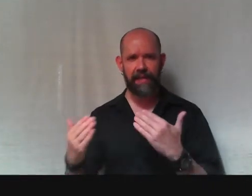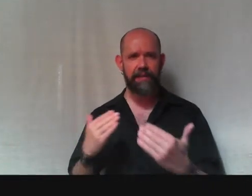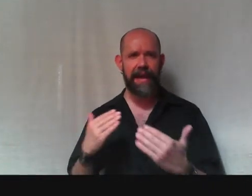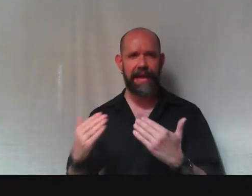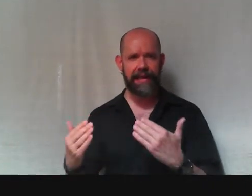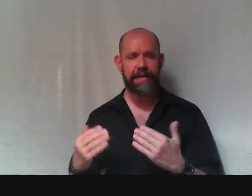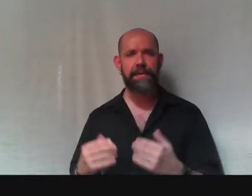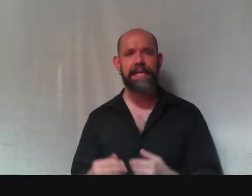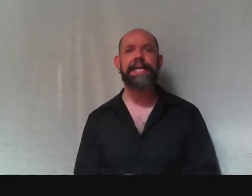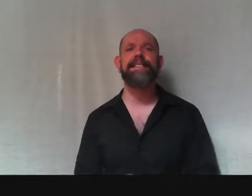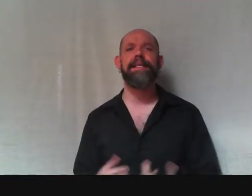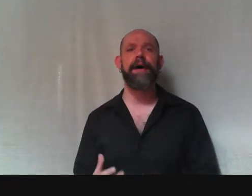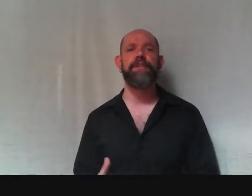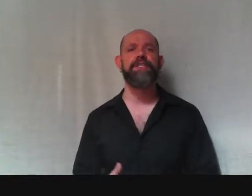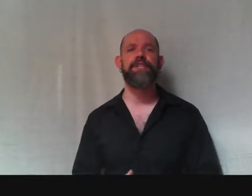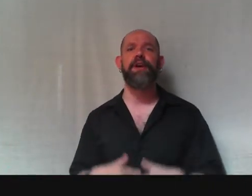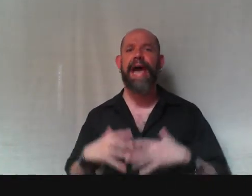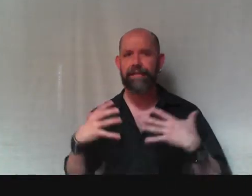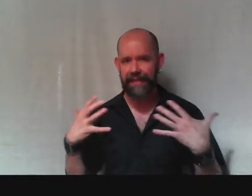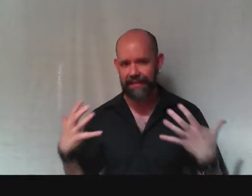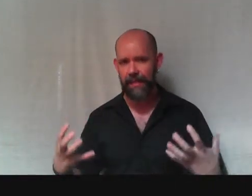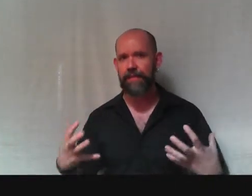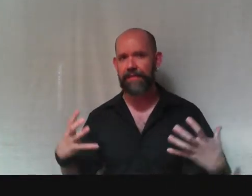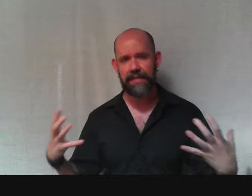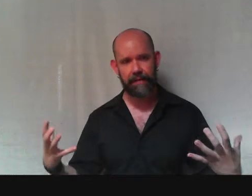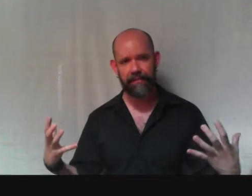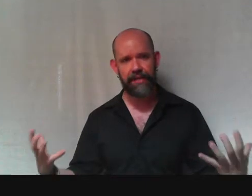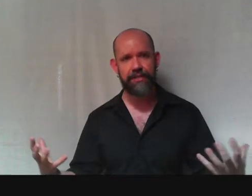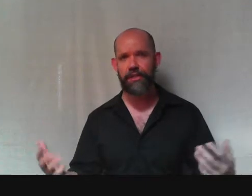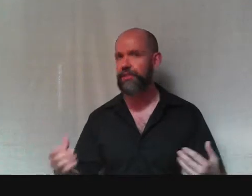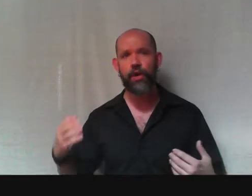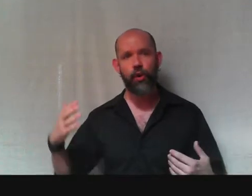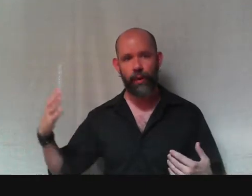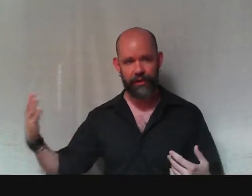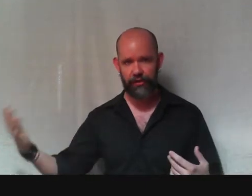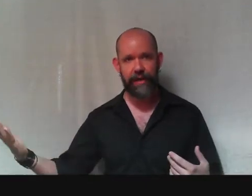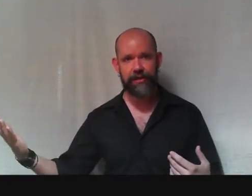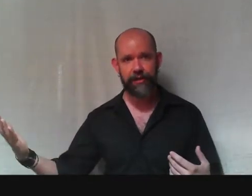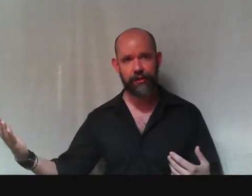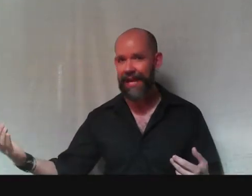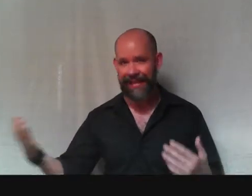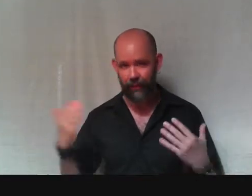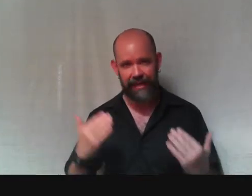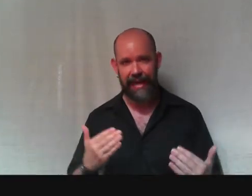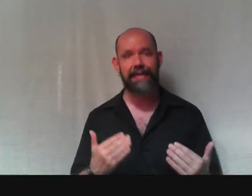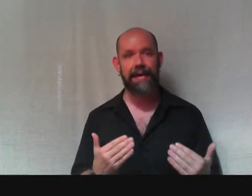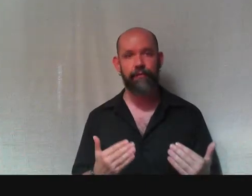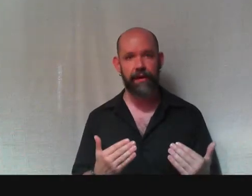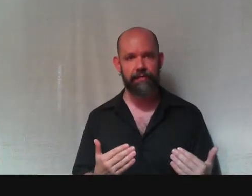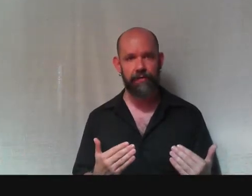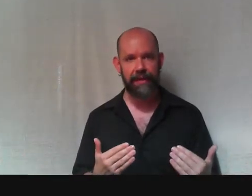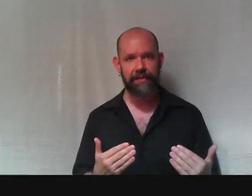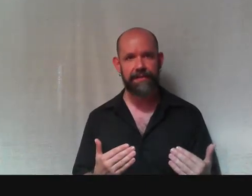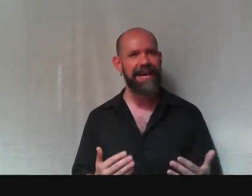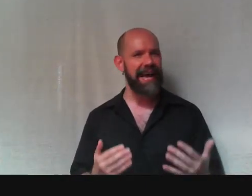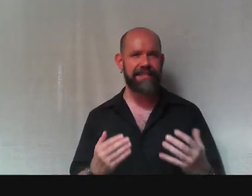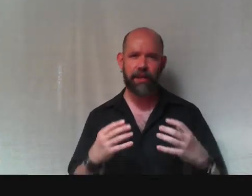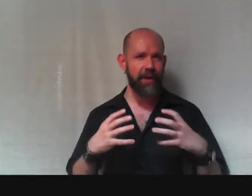of anonymity, it's allowed us to start having some of these conversations with strangers that we can't have with our friends. And so,